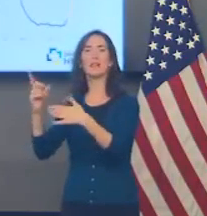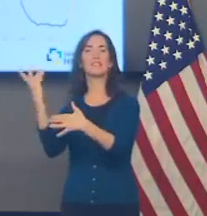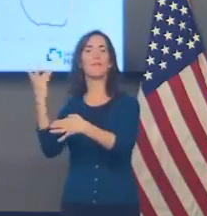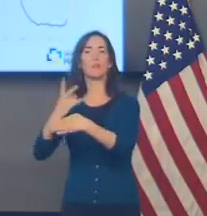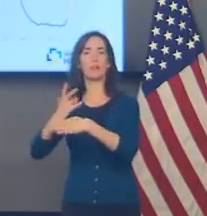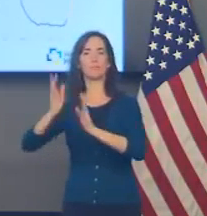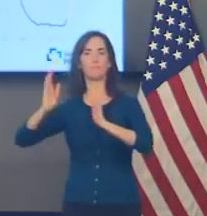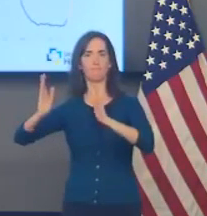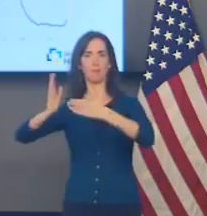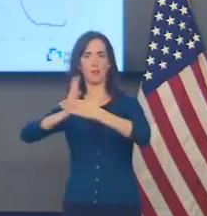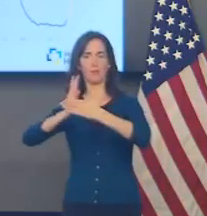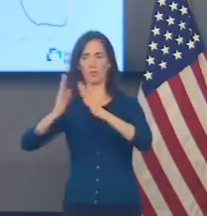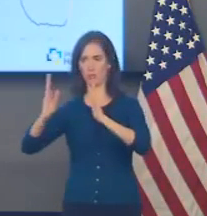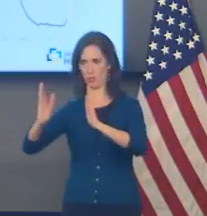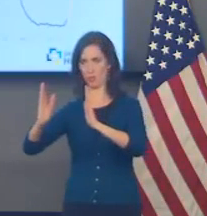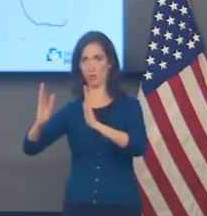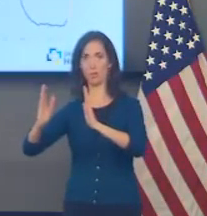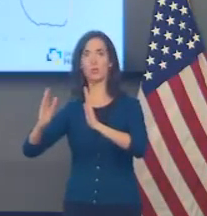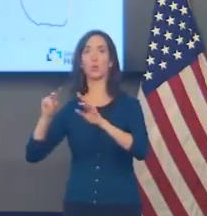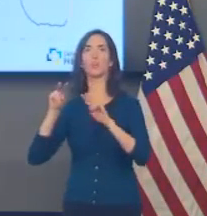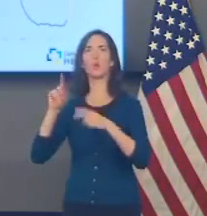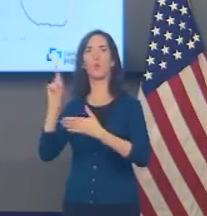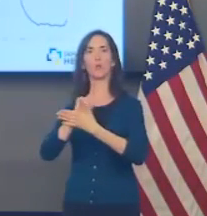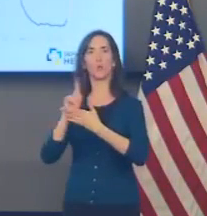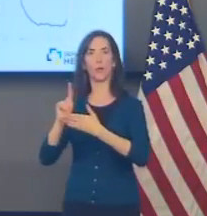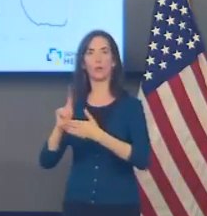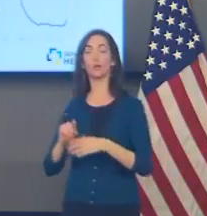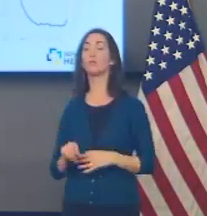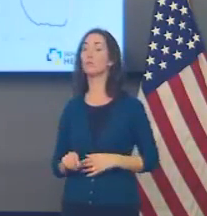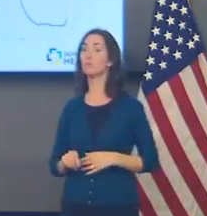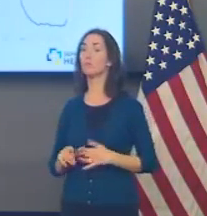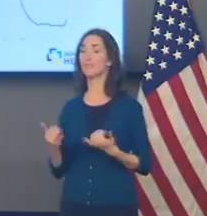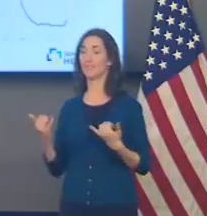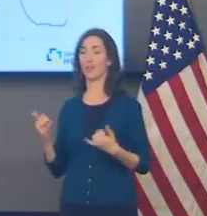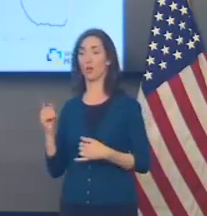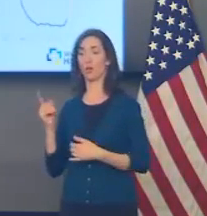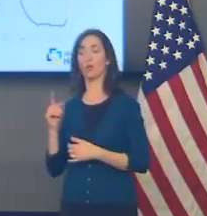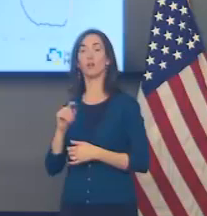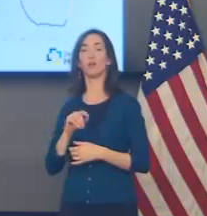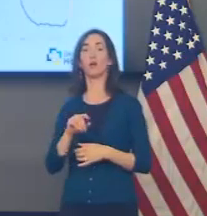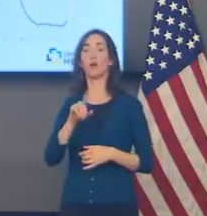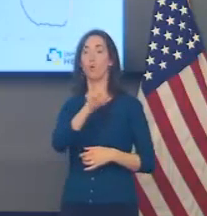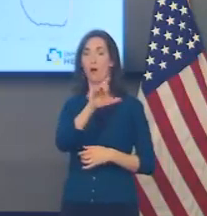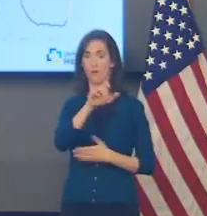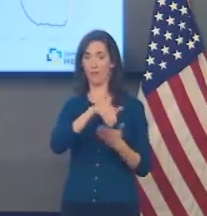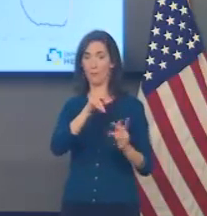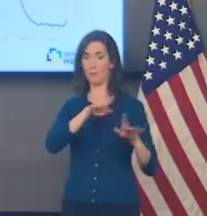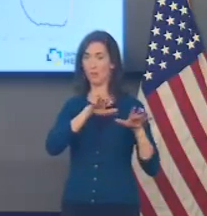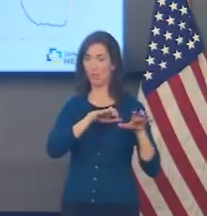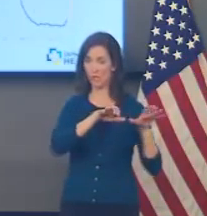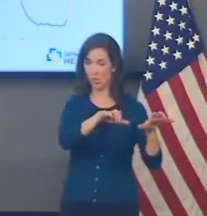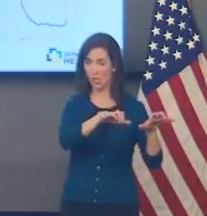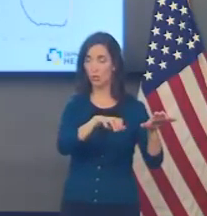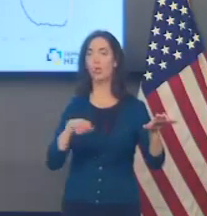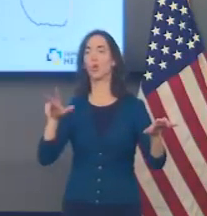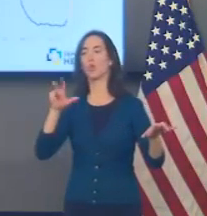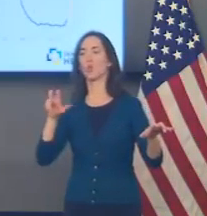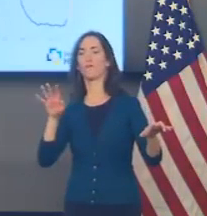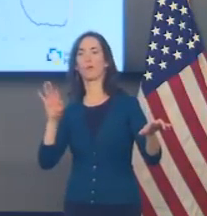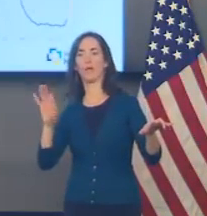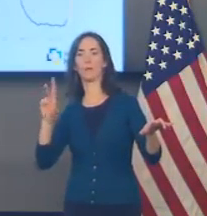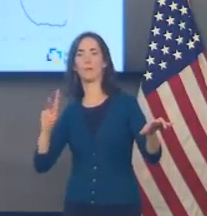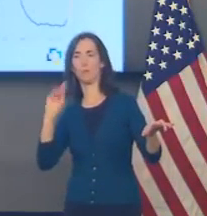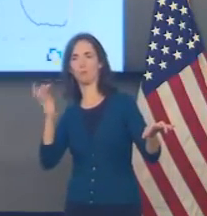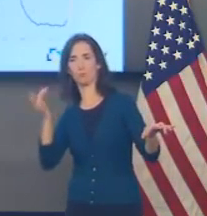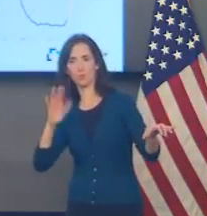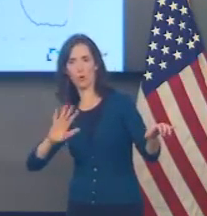a seven-day average, 349 new cases per 100,000 residents of Louisiana, over a seven